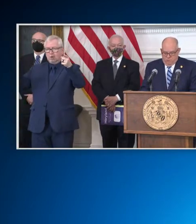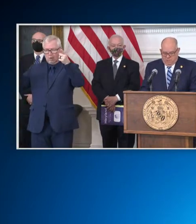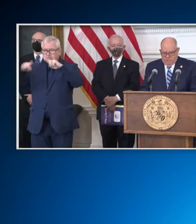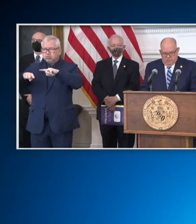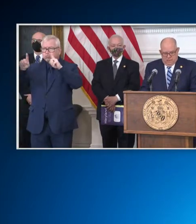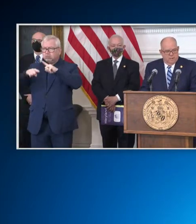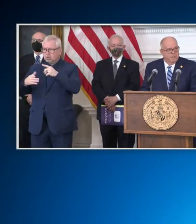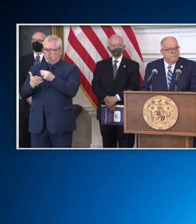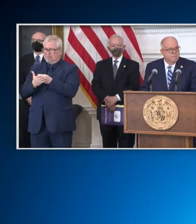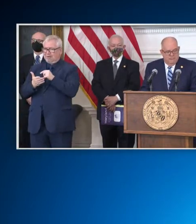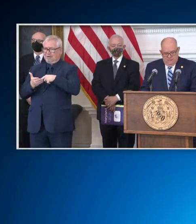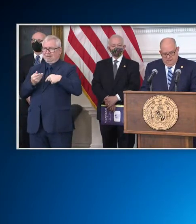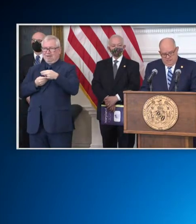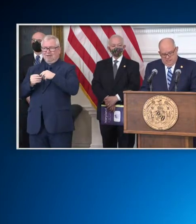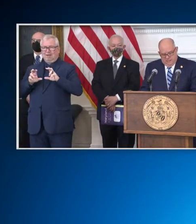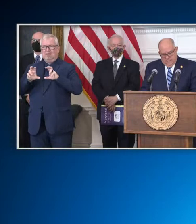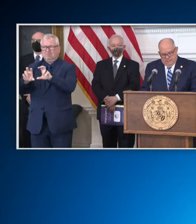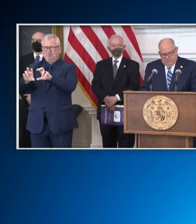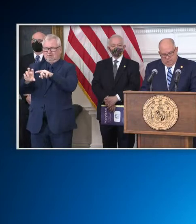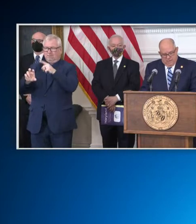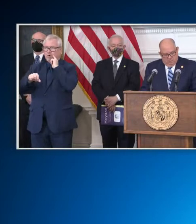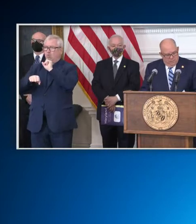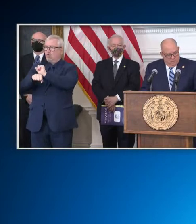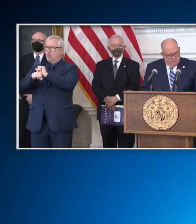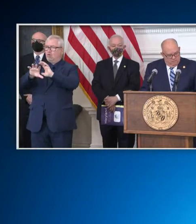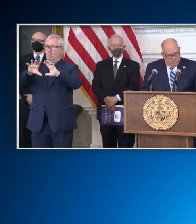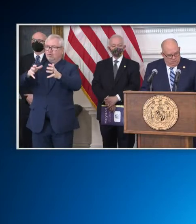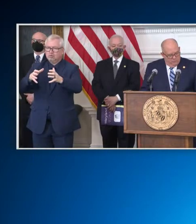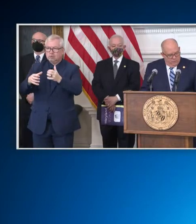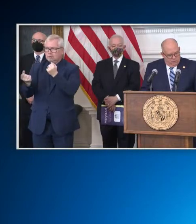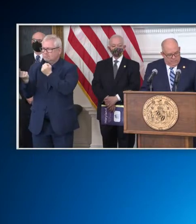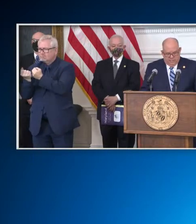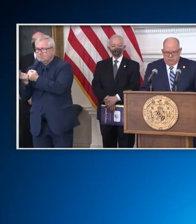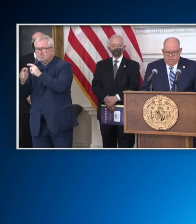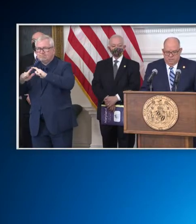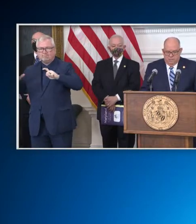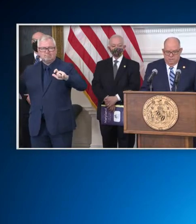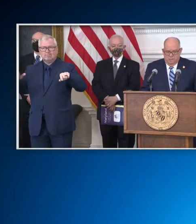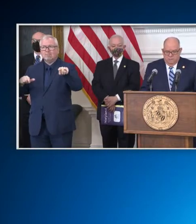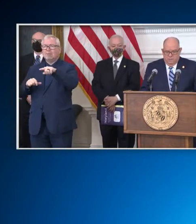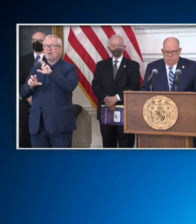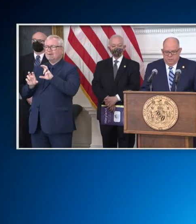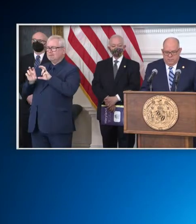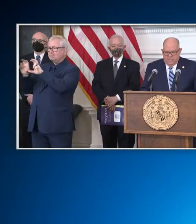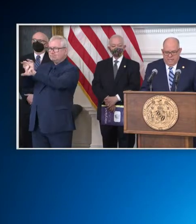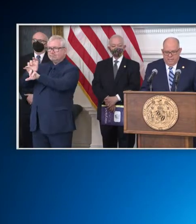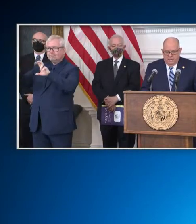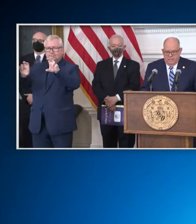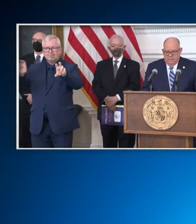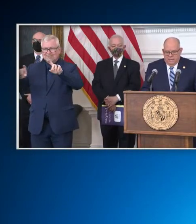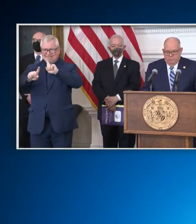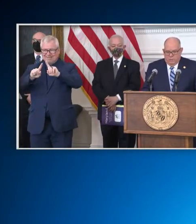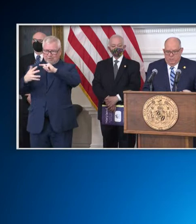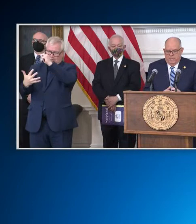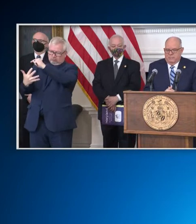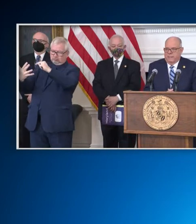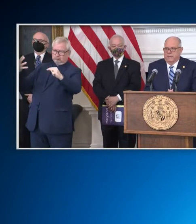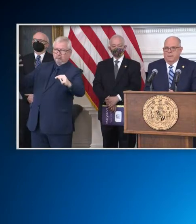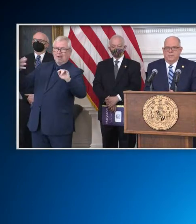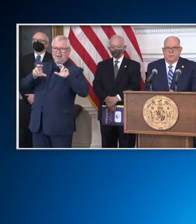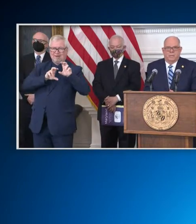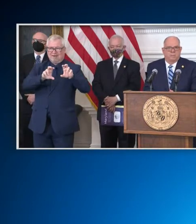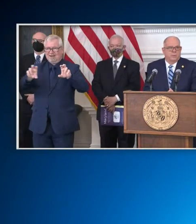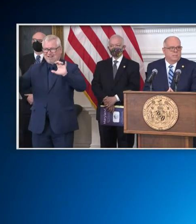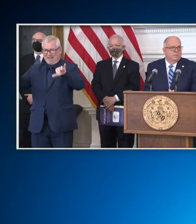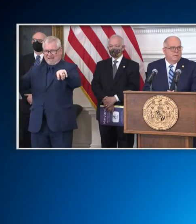workforce and our economy. And as a direct result of all of projections, we, once again, have one of the best